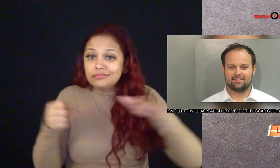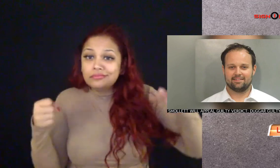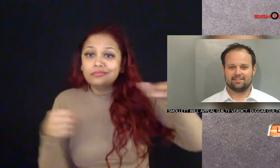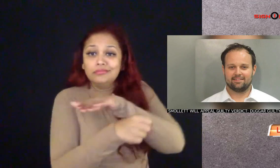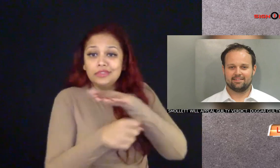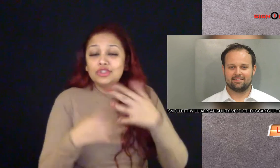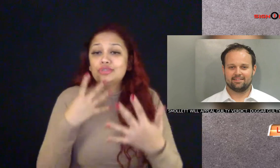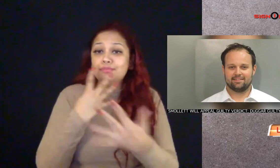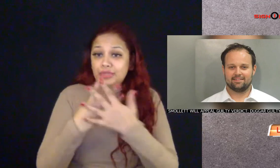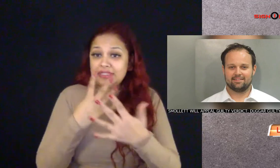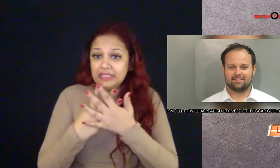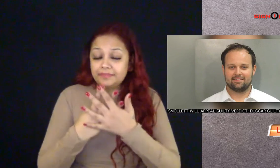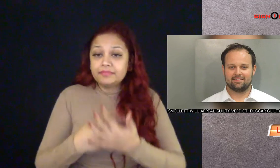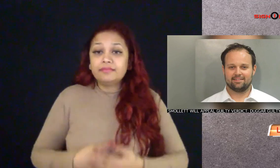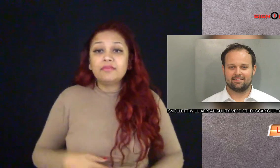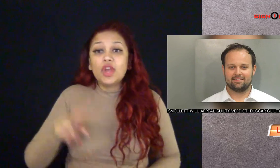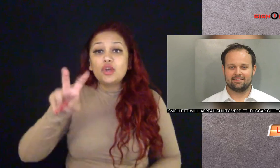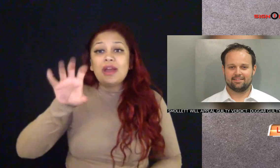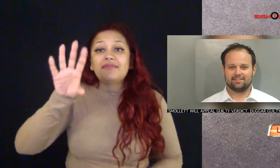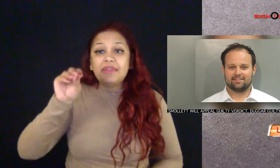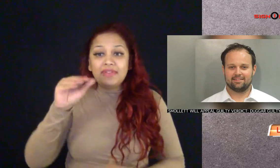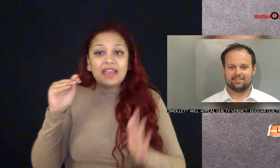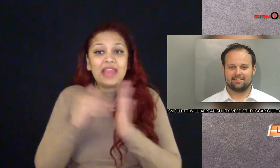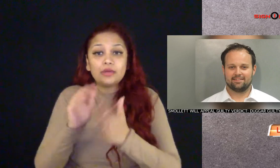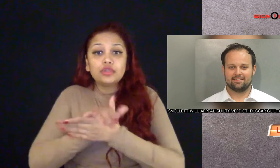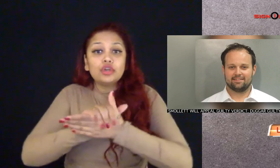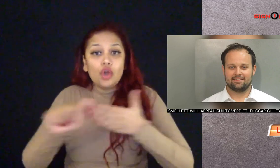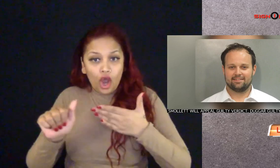prison and a $250,000 fine.